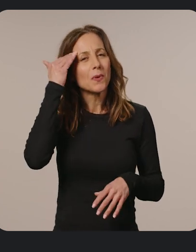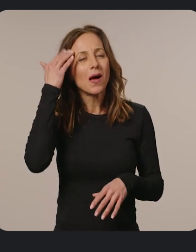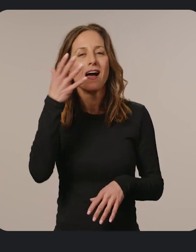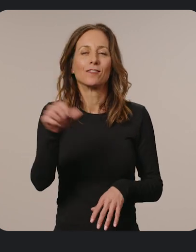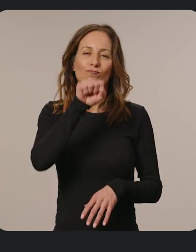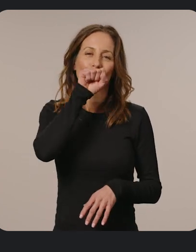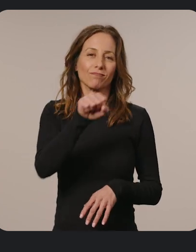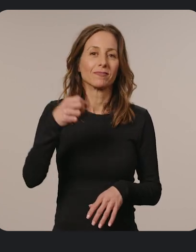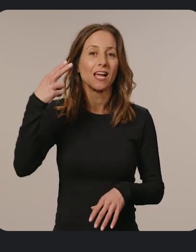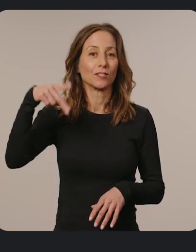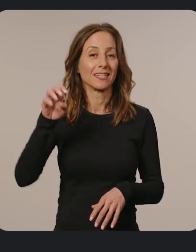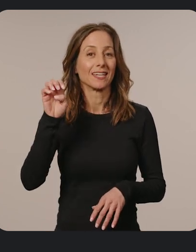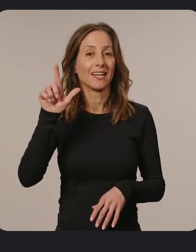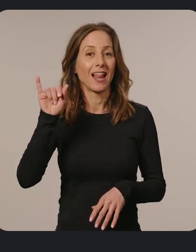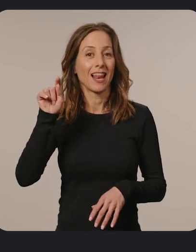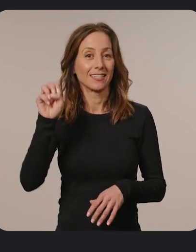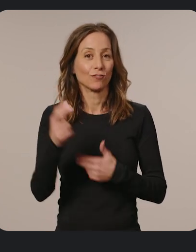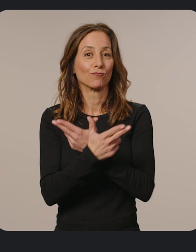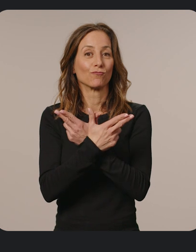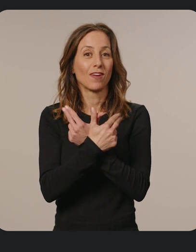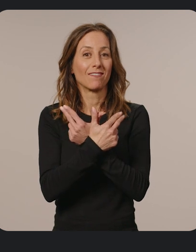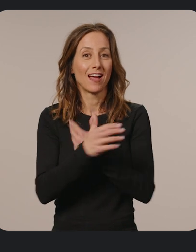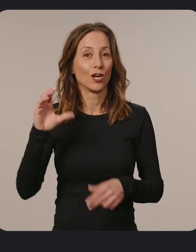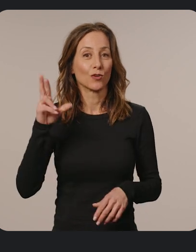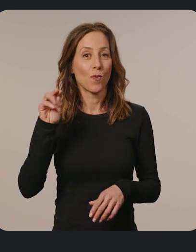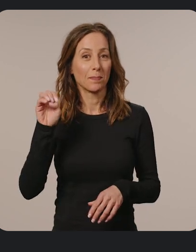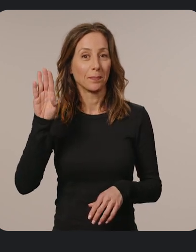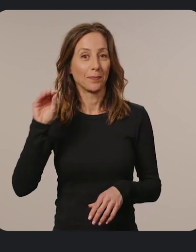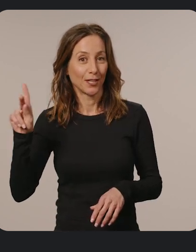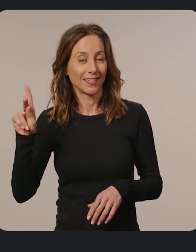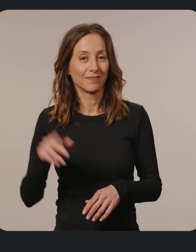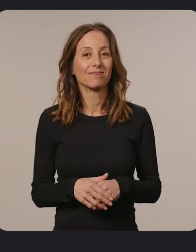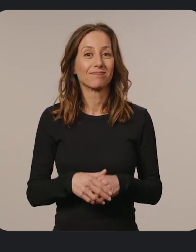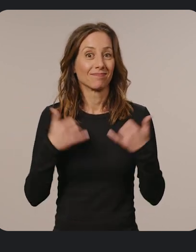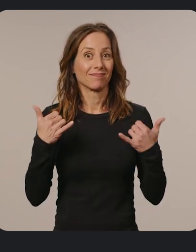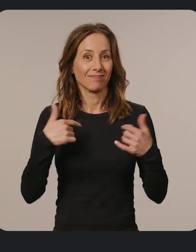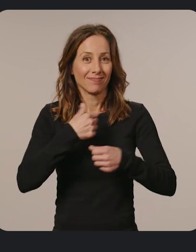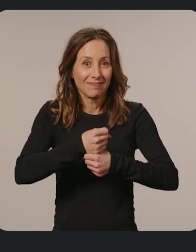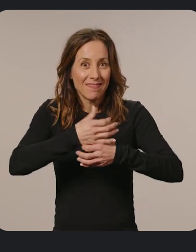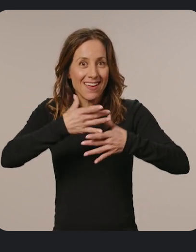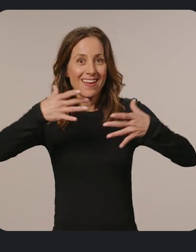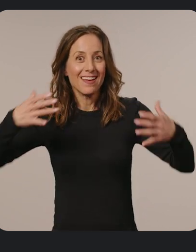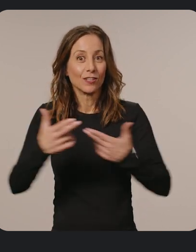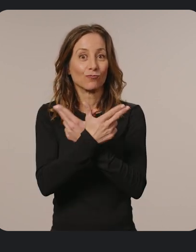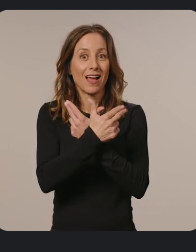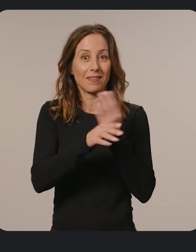you already know and love the HP Elite Dragonfly Chromebook. We're expanding the Dragonfly lineup